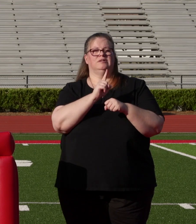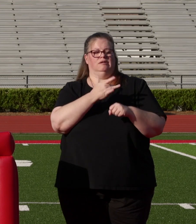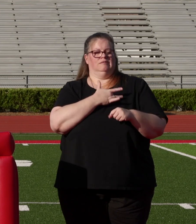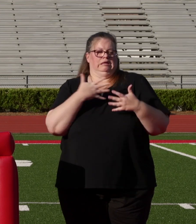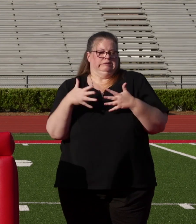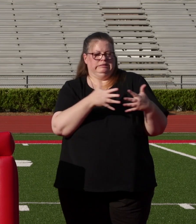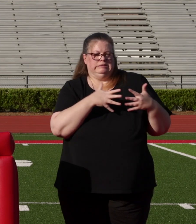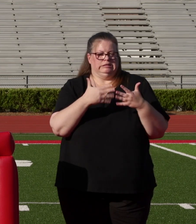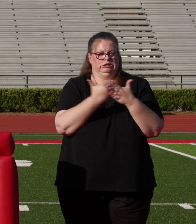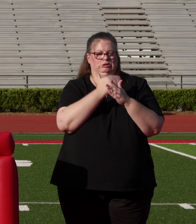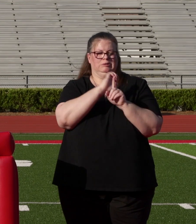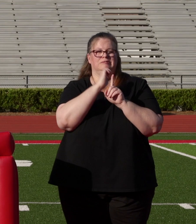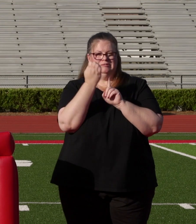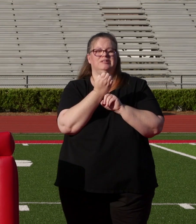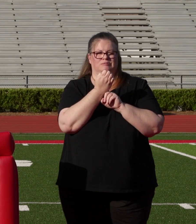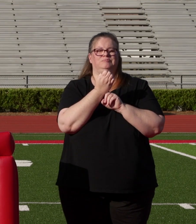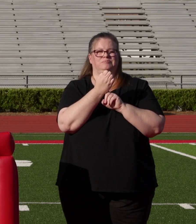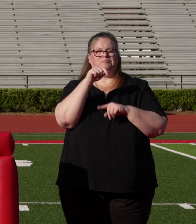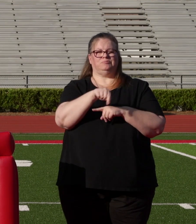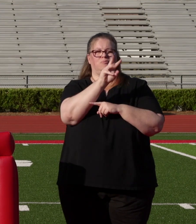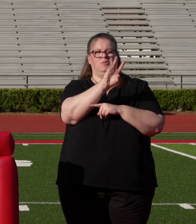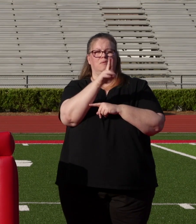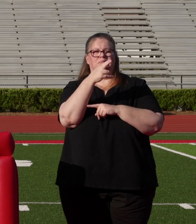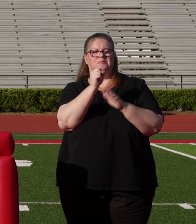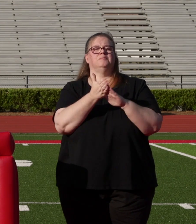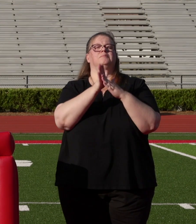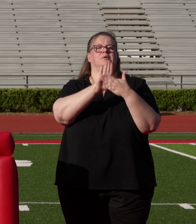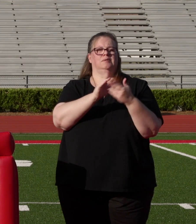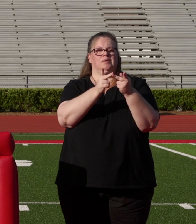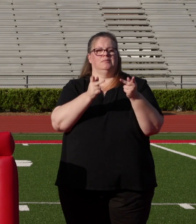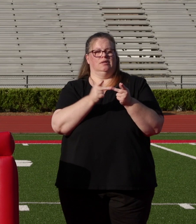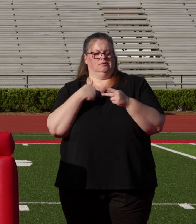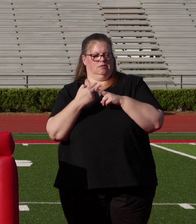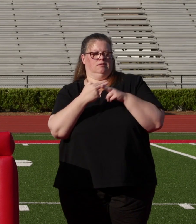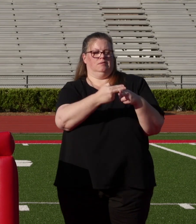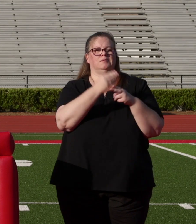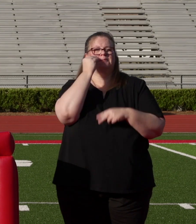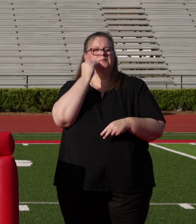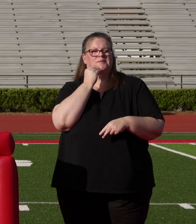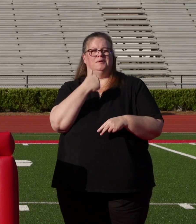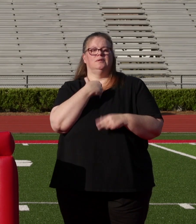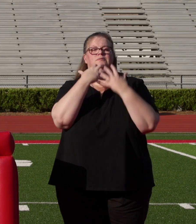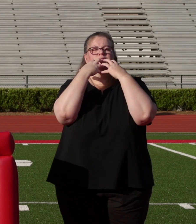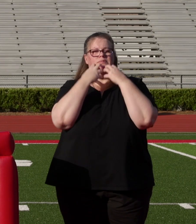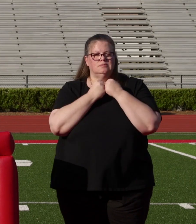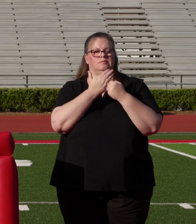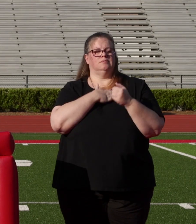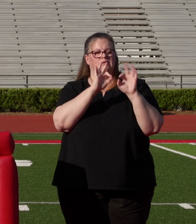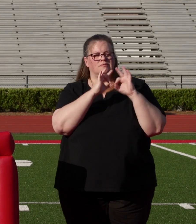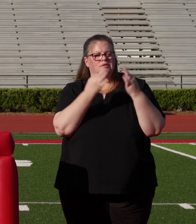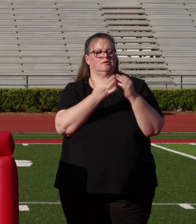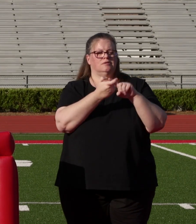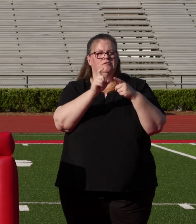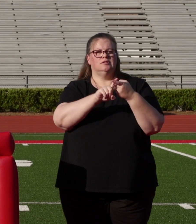new environment. Despite this, Winder Barrow High School quickly became a place I call home. I will forever treasure the memories and friends I have